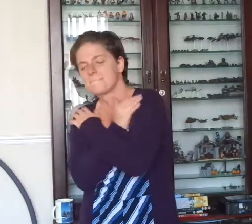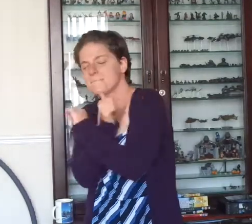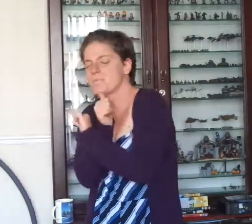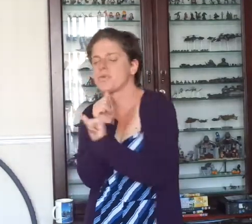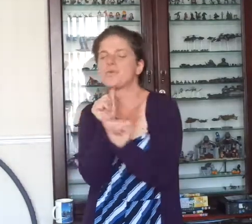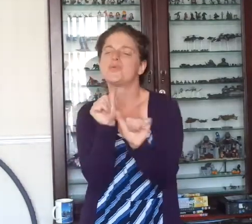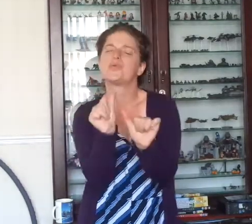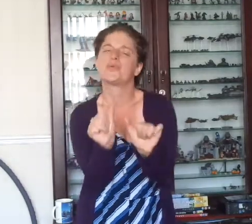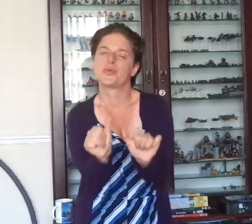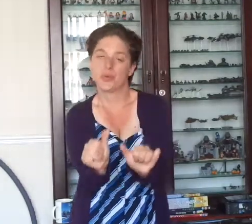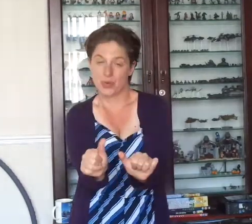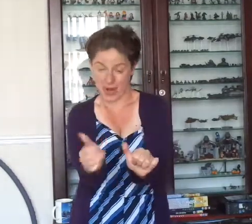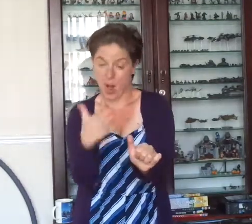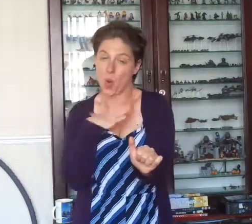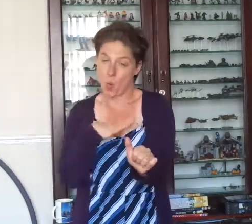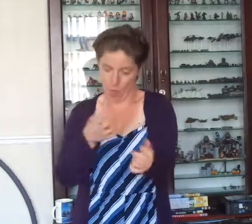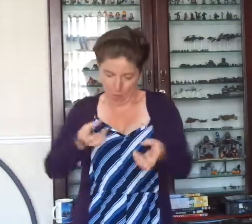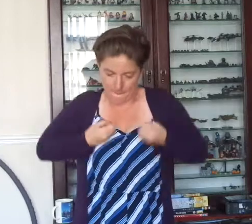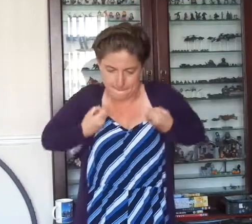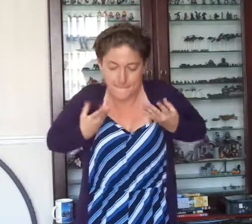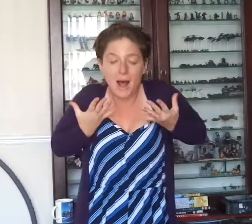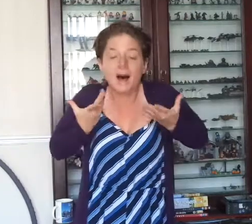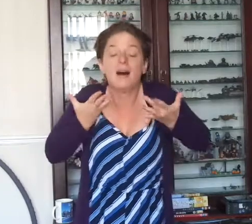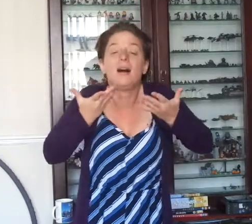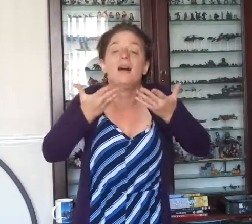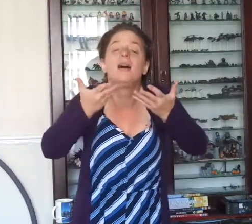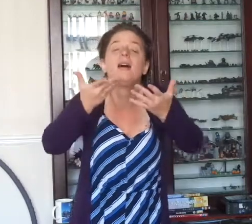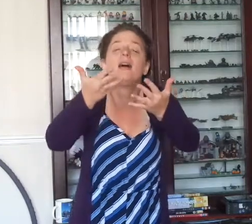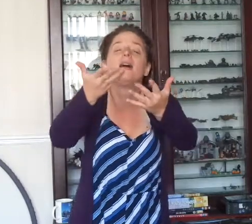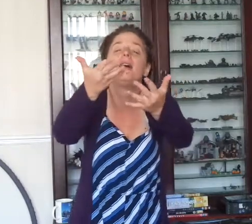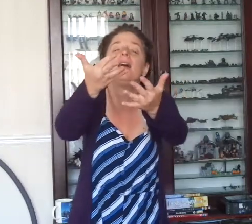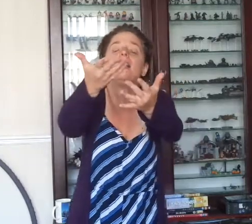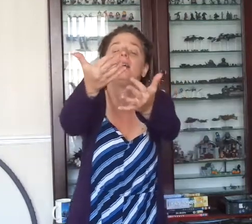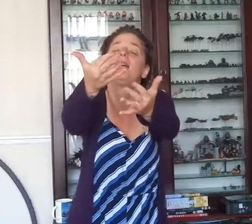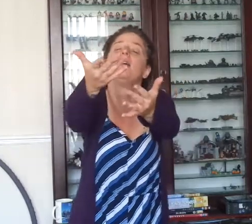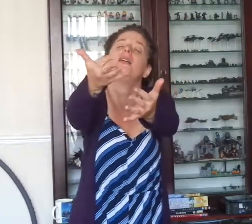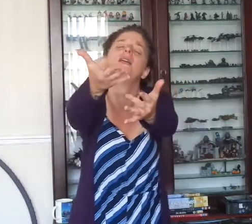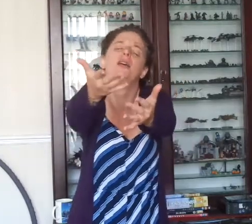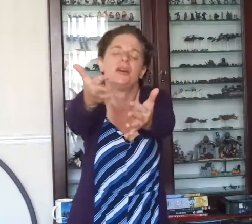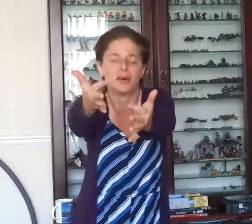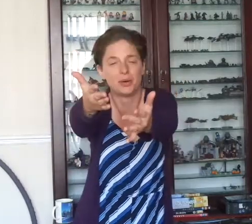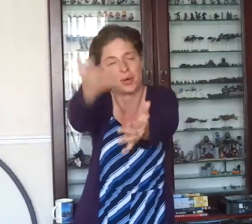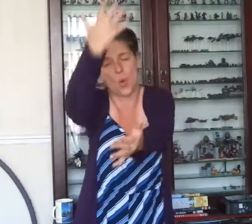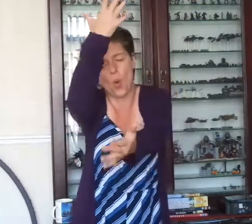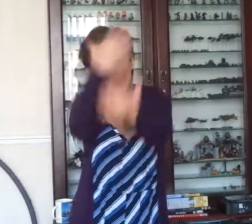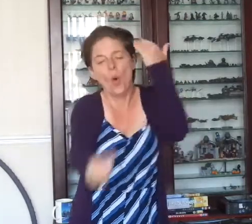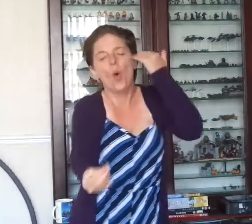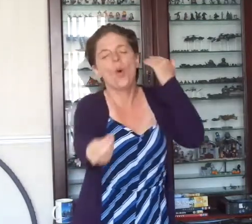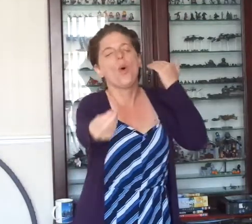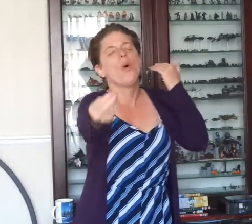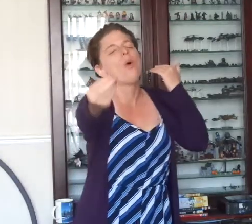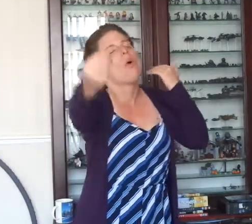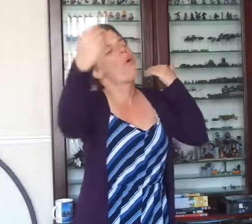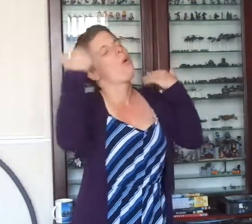my life to you. Let me drown in your laughter,